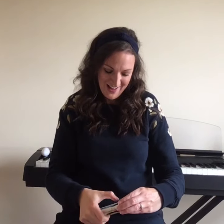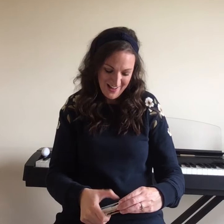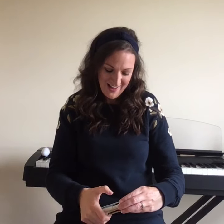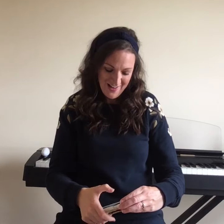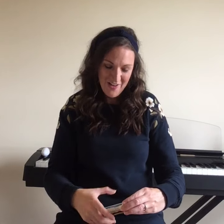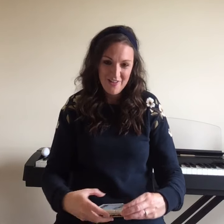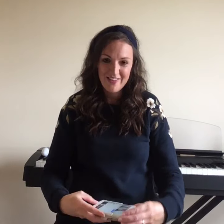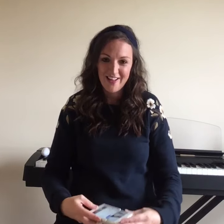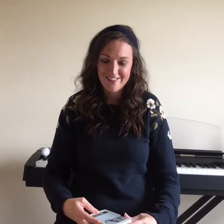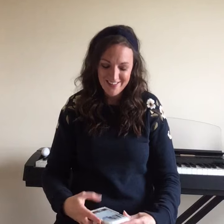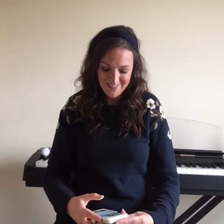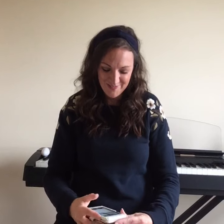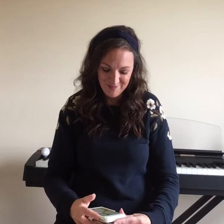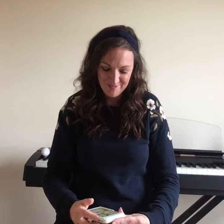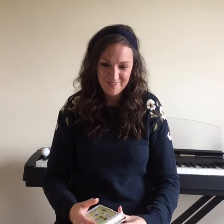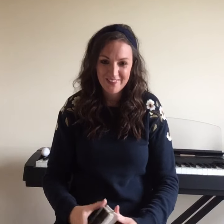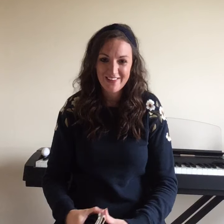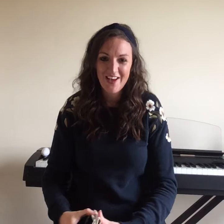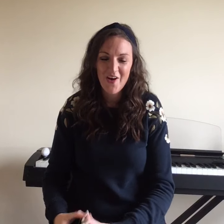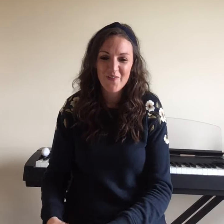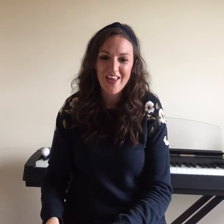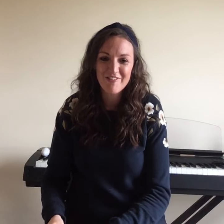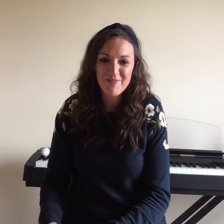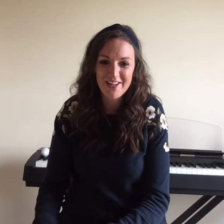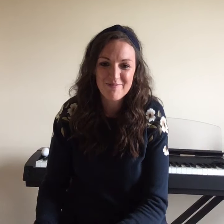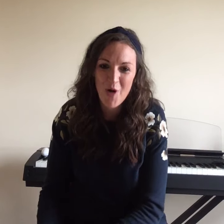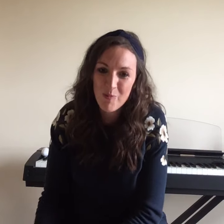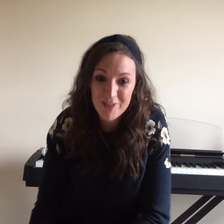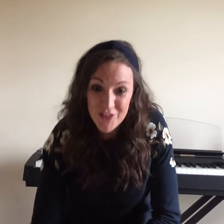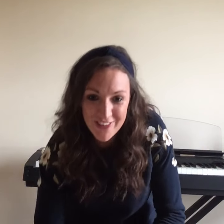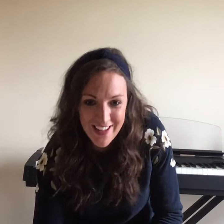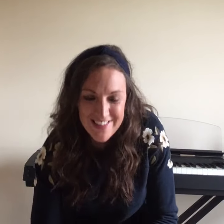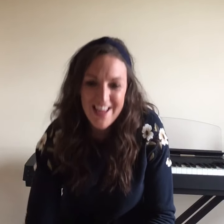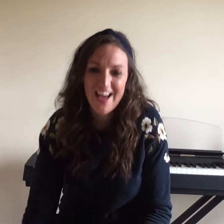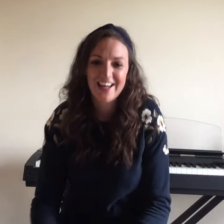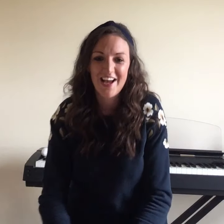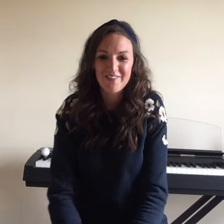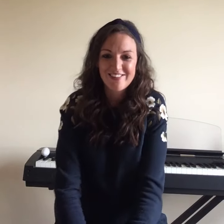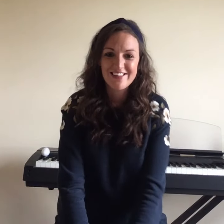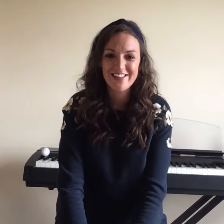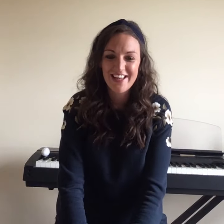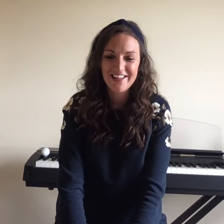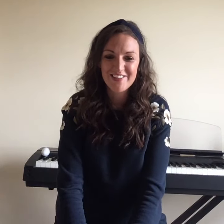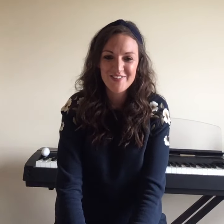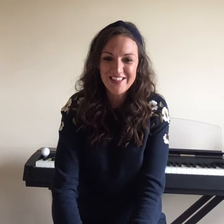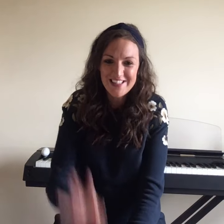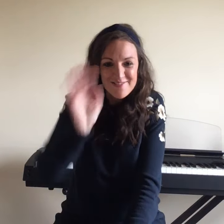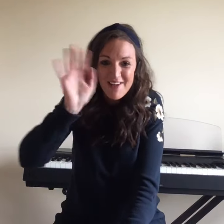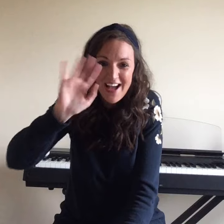That's it Okay everybody I hope you enjoyed that And I will see you again next week Bye